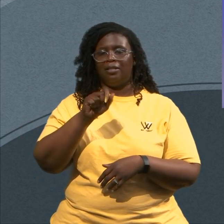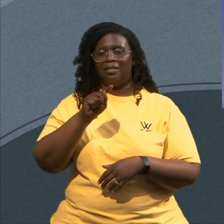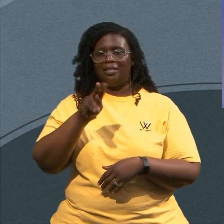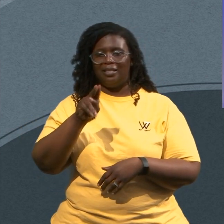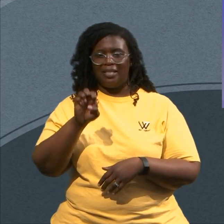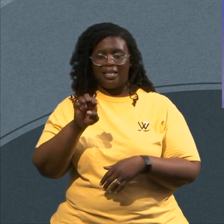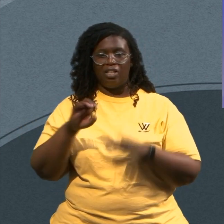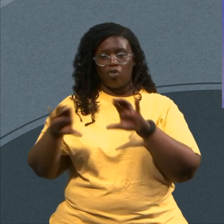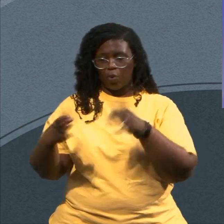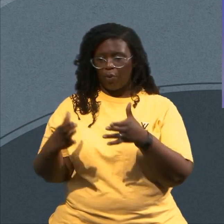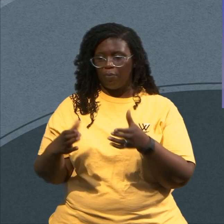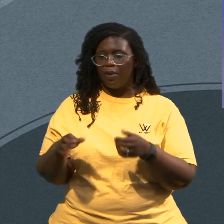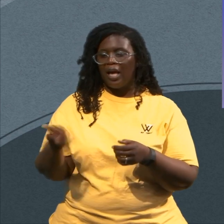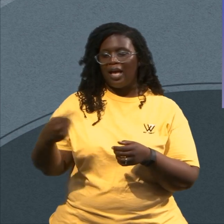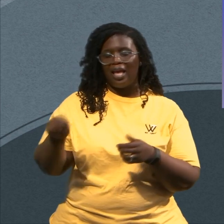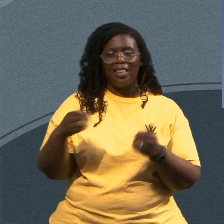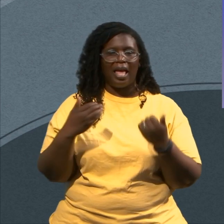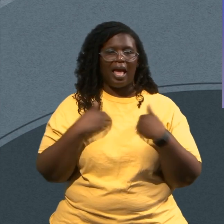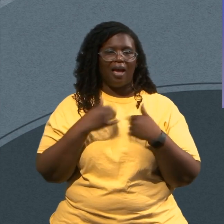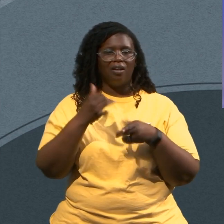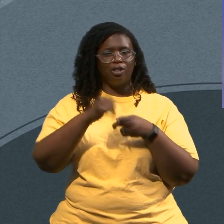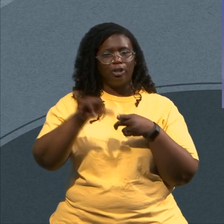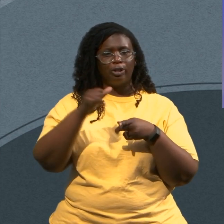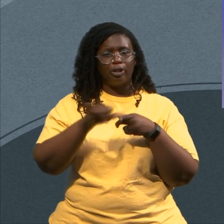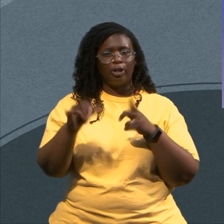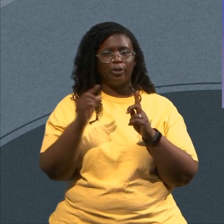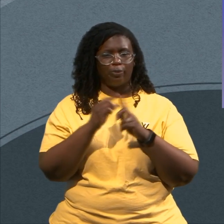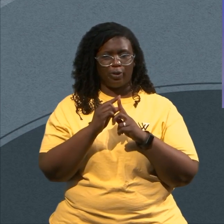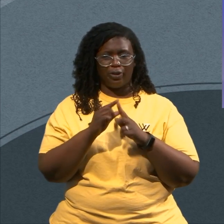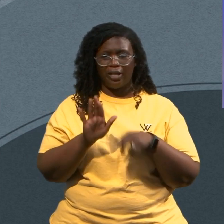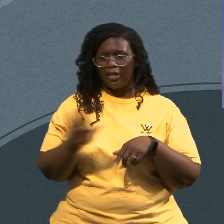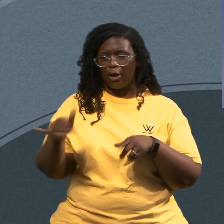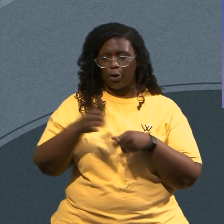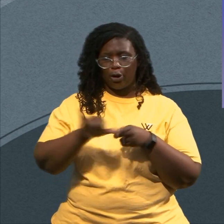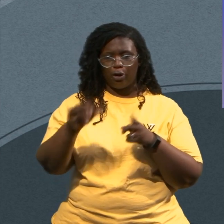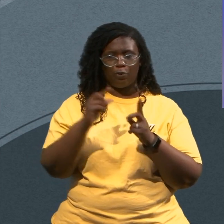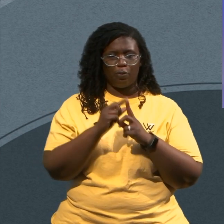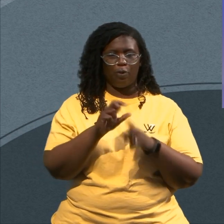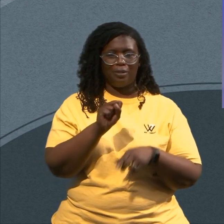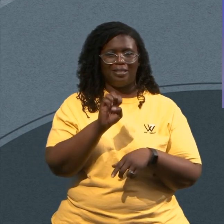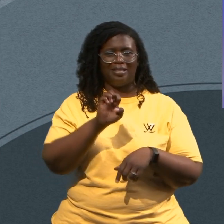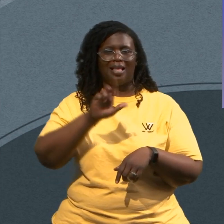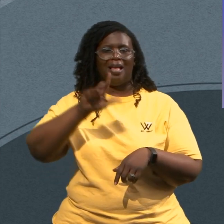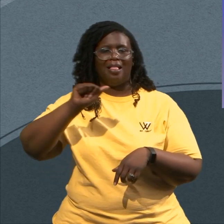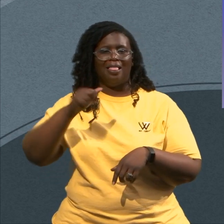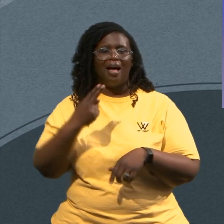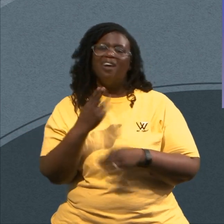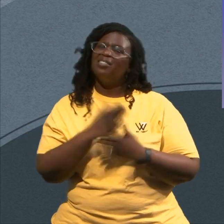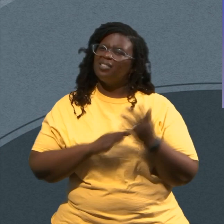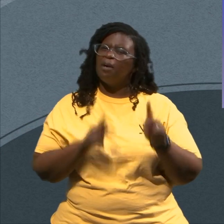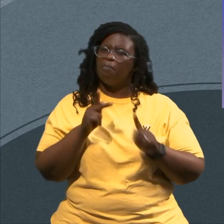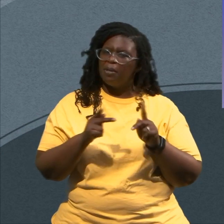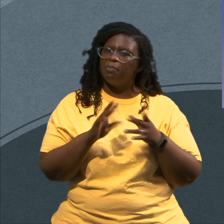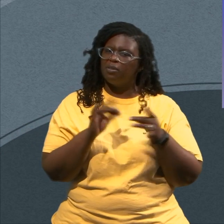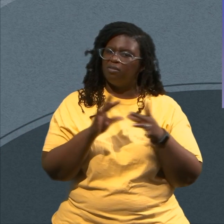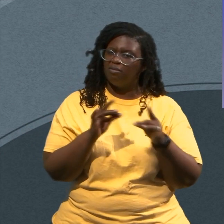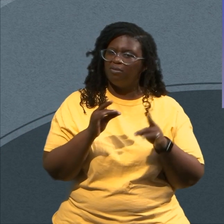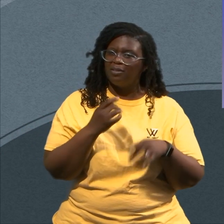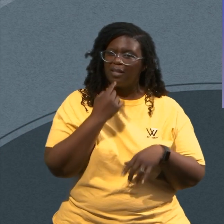And the curse word Was Selah And the reason Is so arbitrary In the Psalms